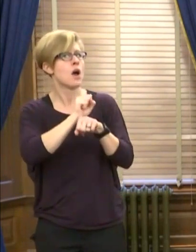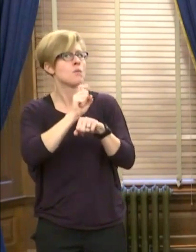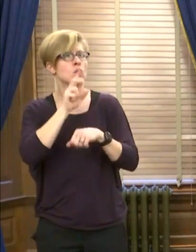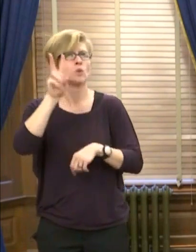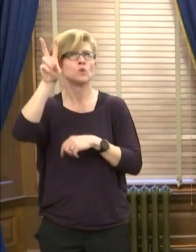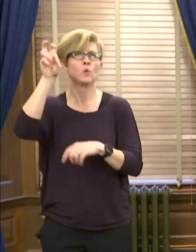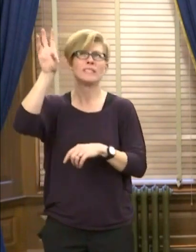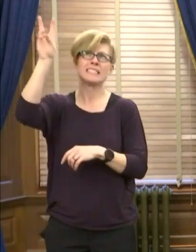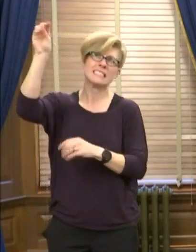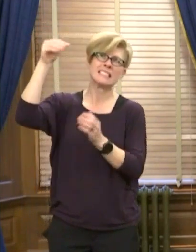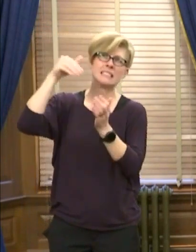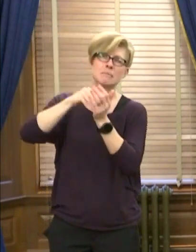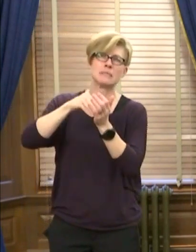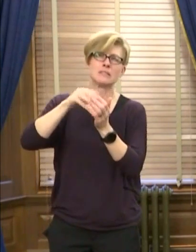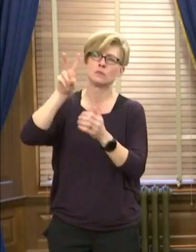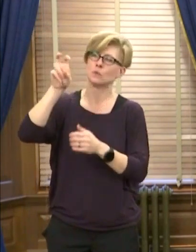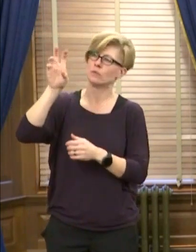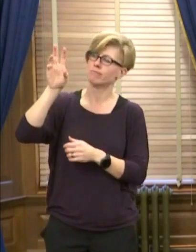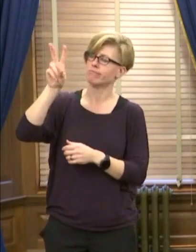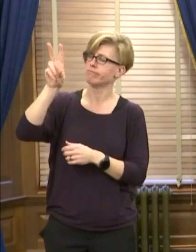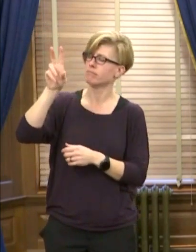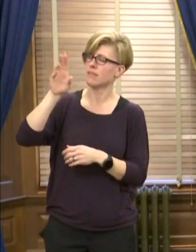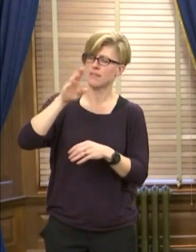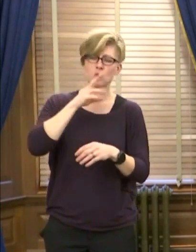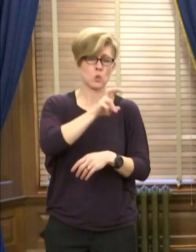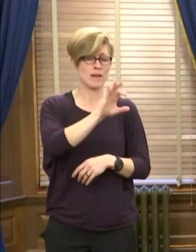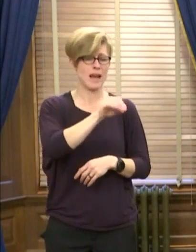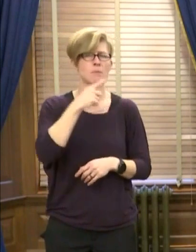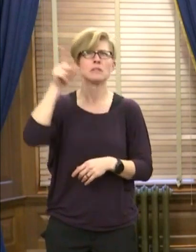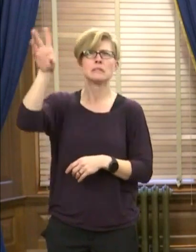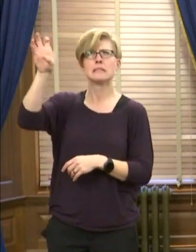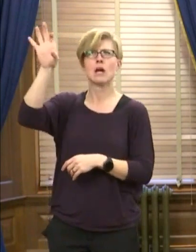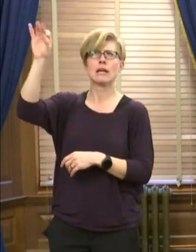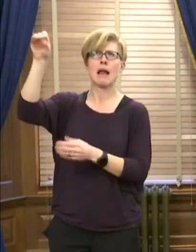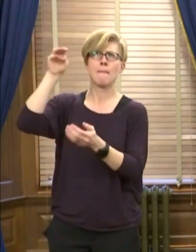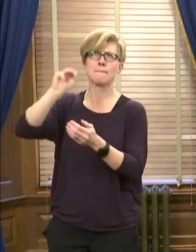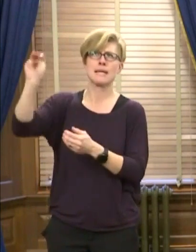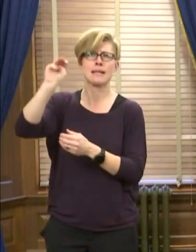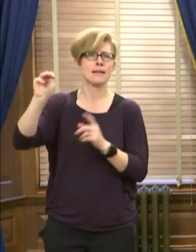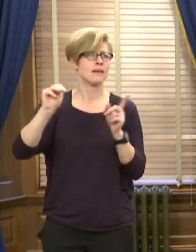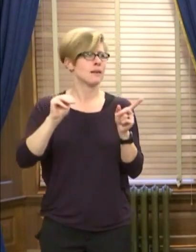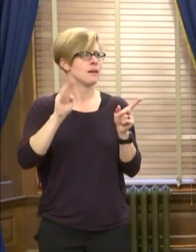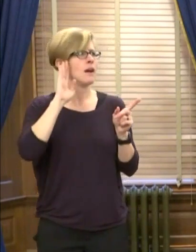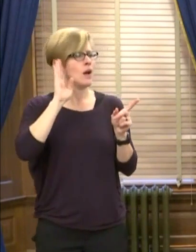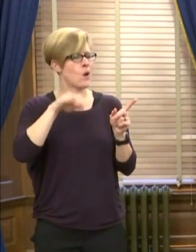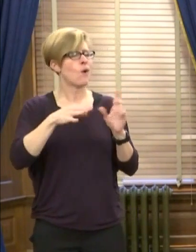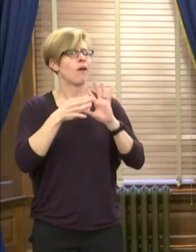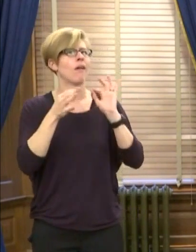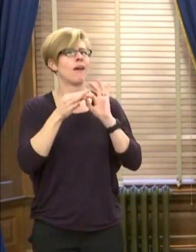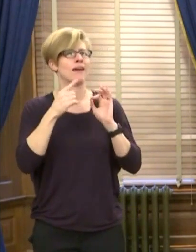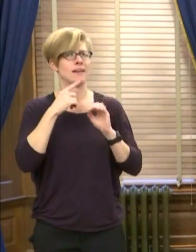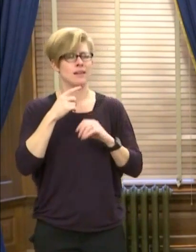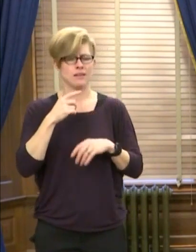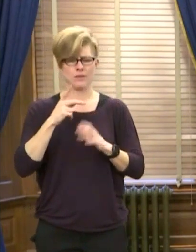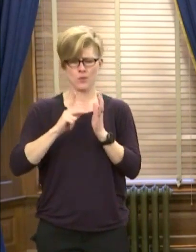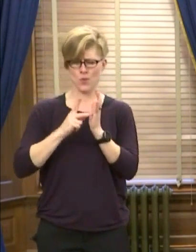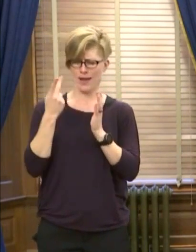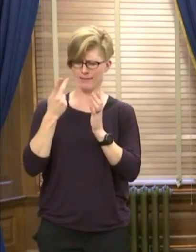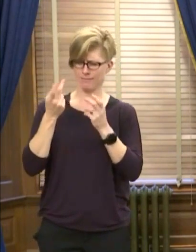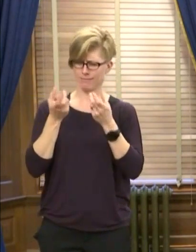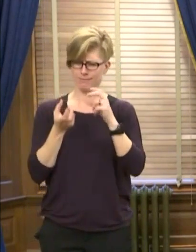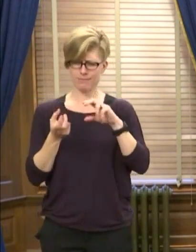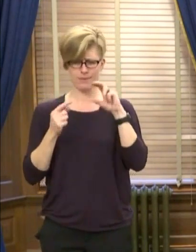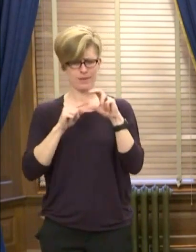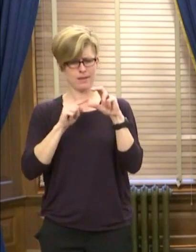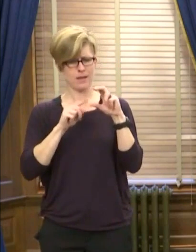You know, I realize that there is a, you know, times two difference between what